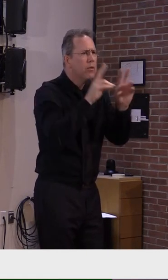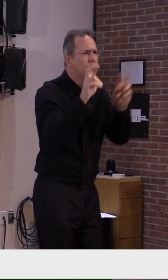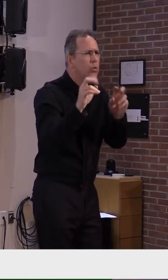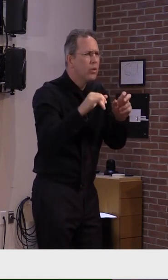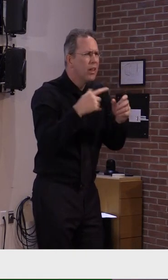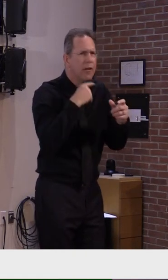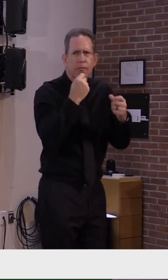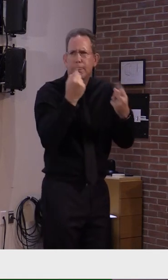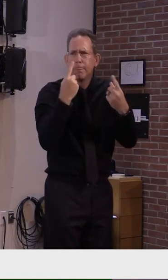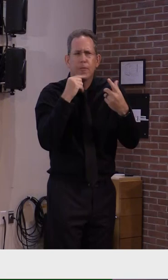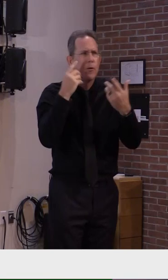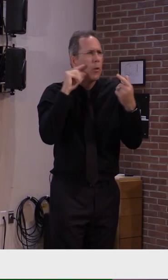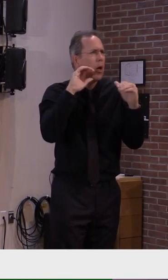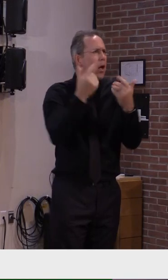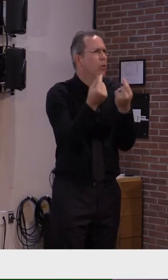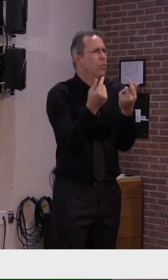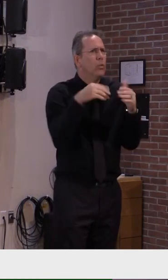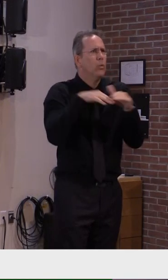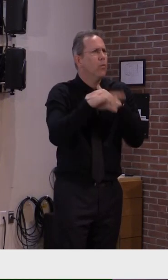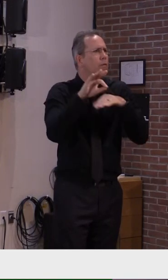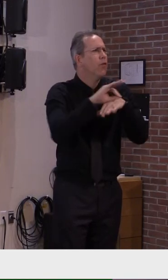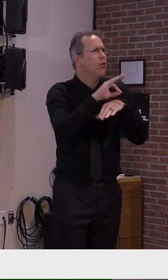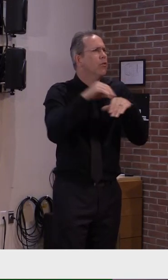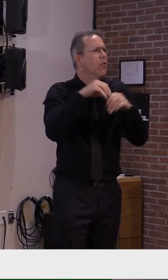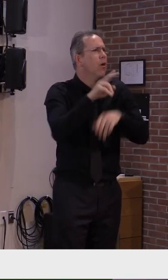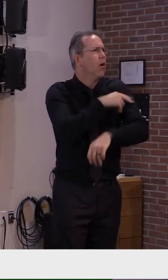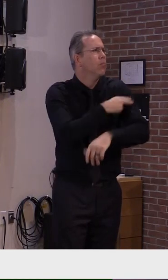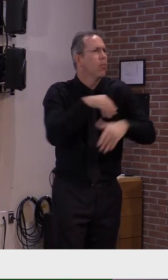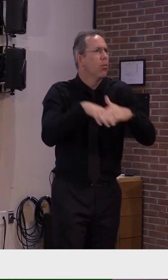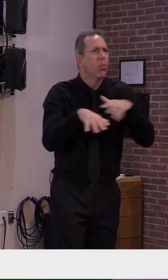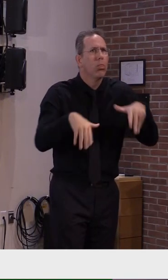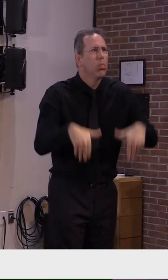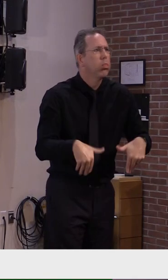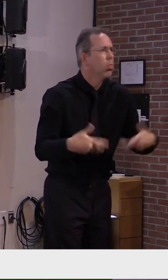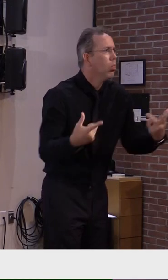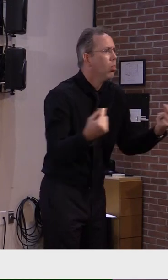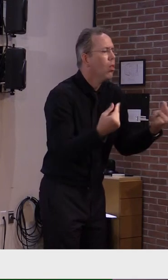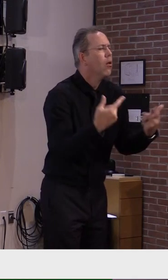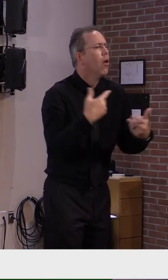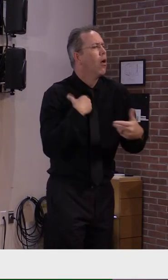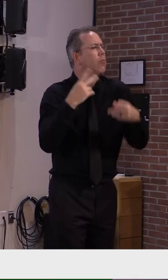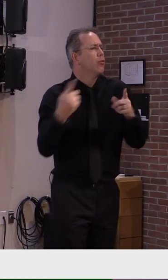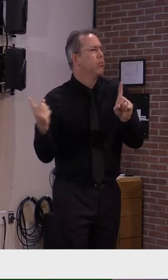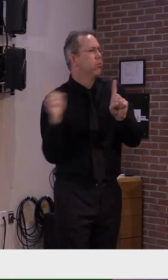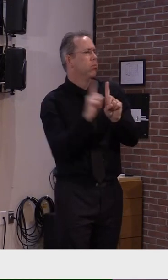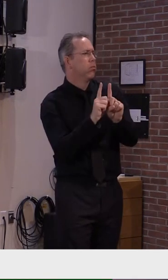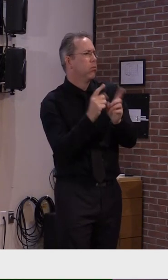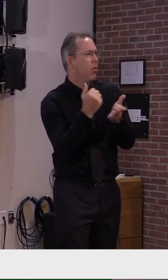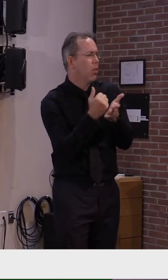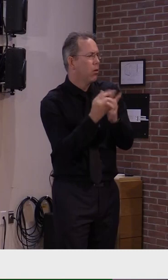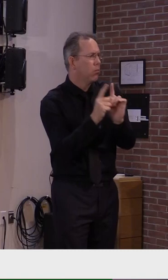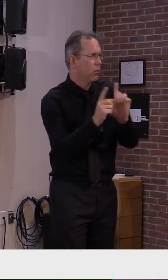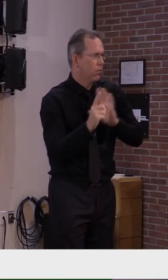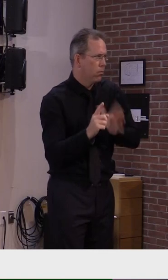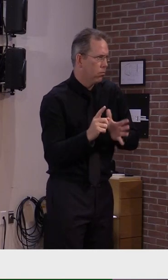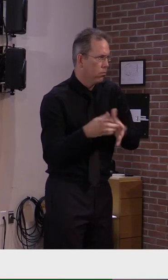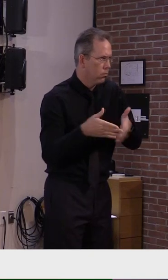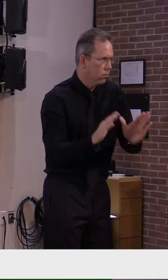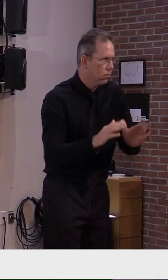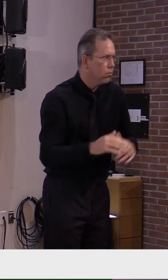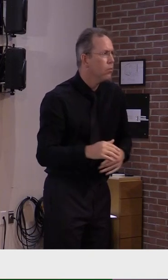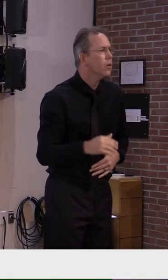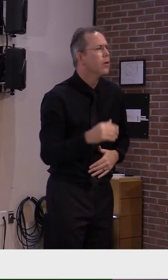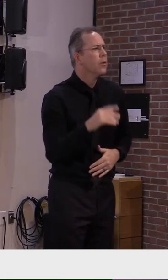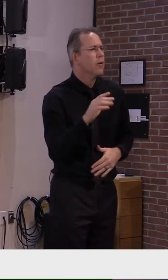For patients in end-of-life care, the care team will manage decisions around